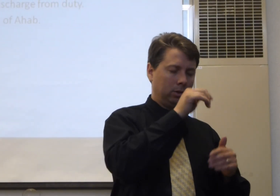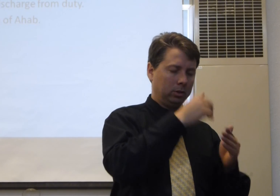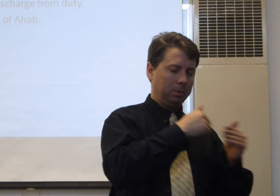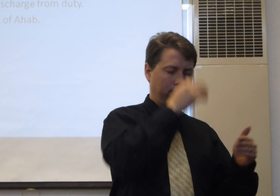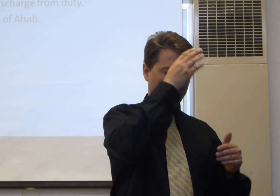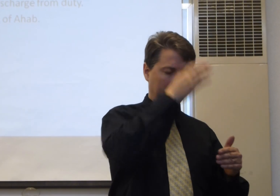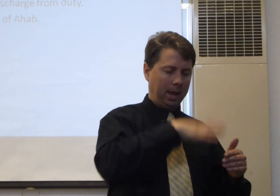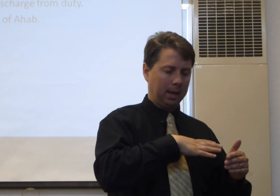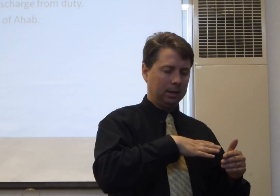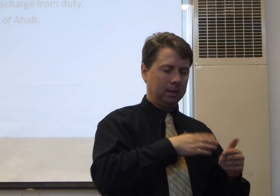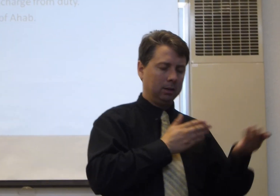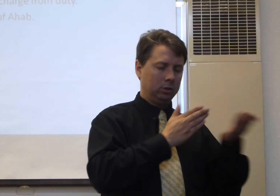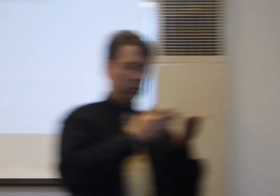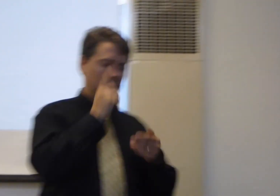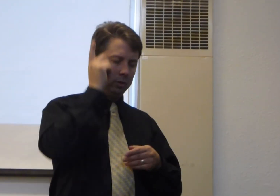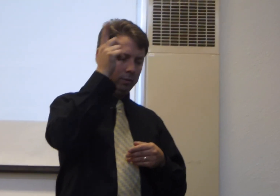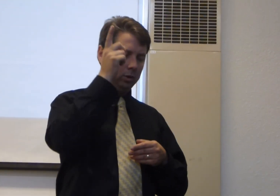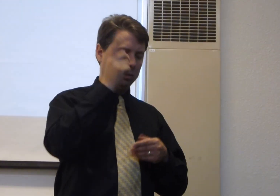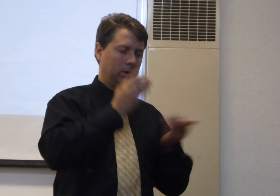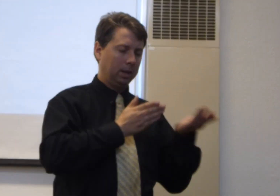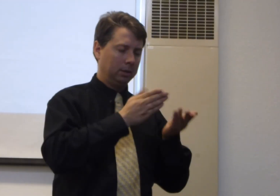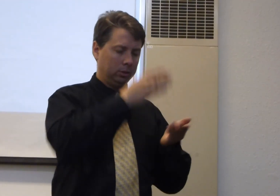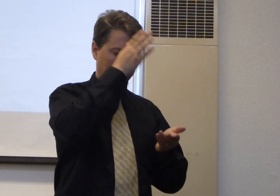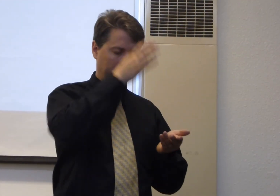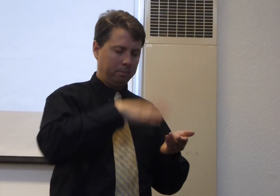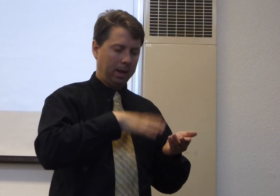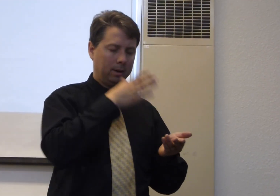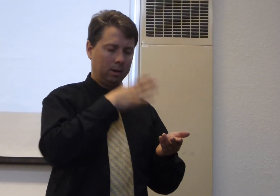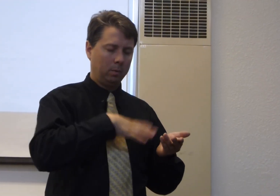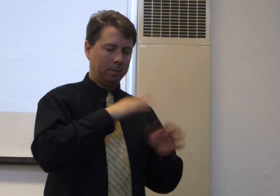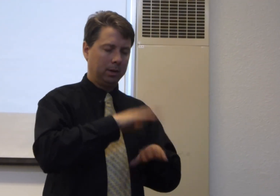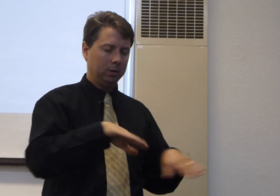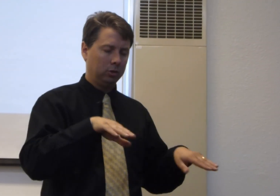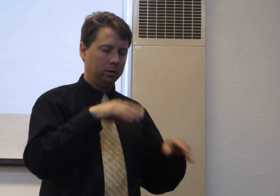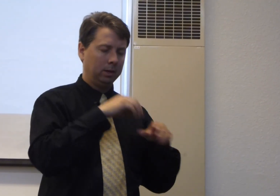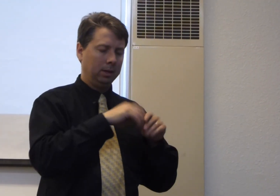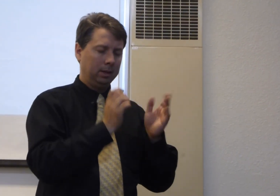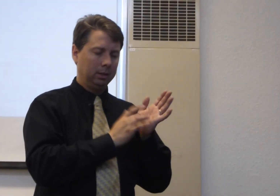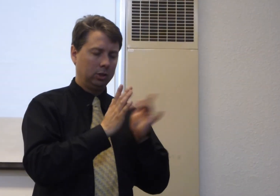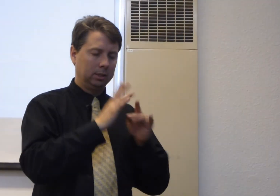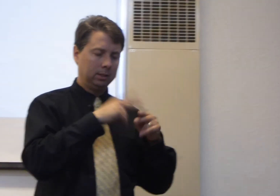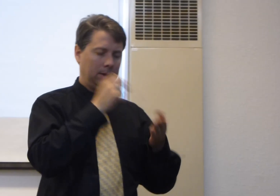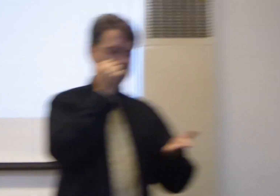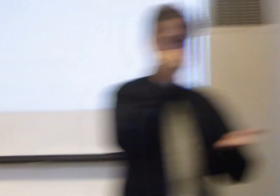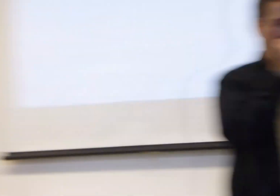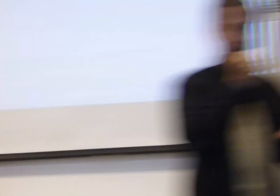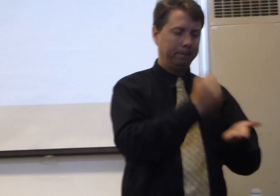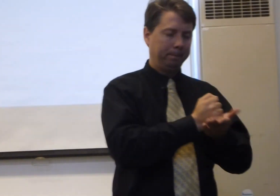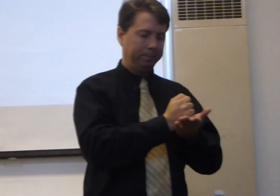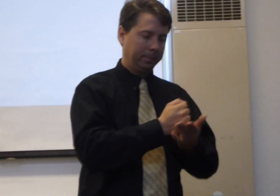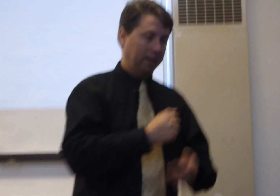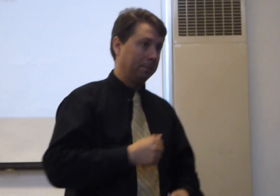also before me to serve you, to serve you. Thank you. Thank you. Thank you.